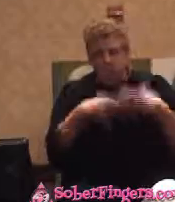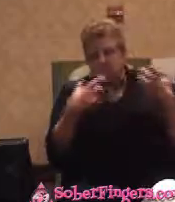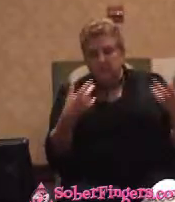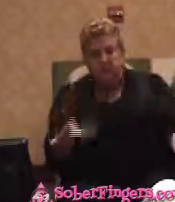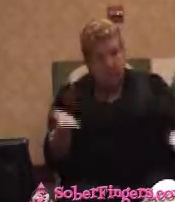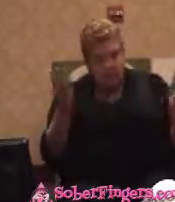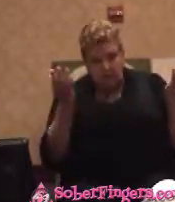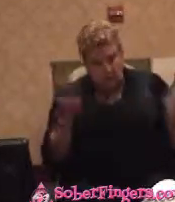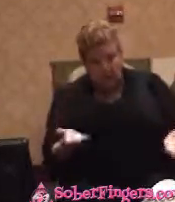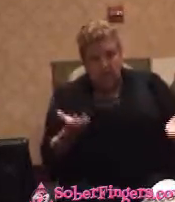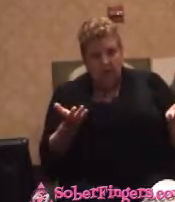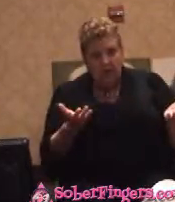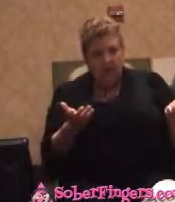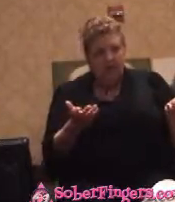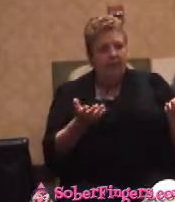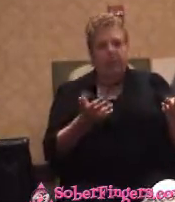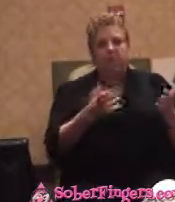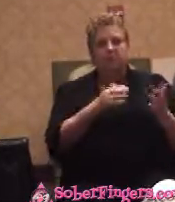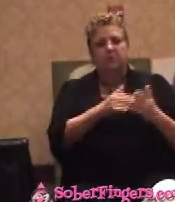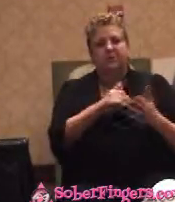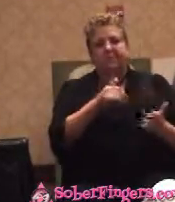You can drink it. Anyway,